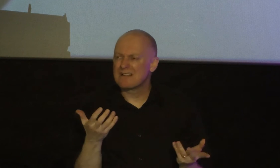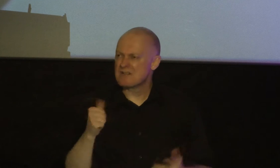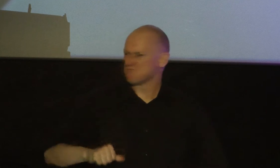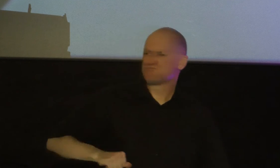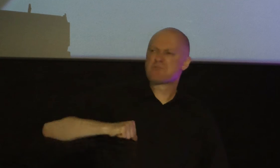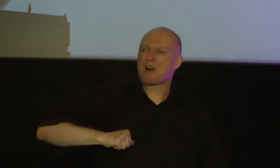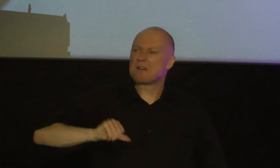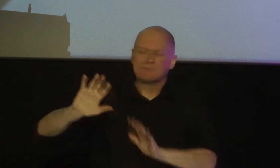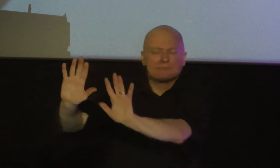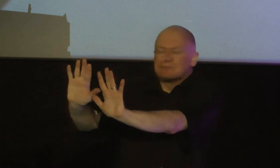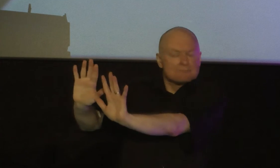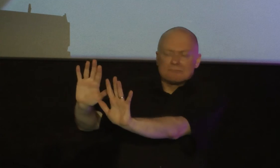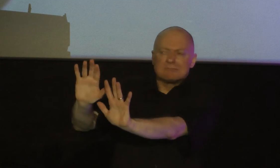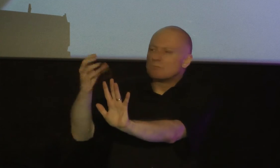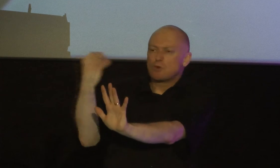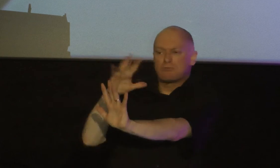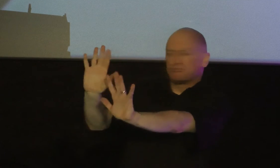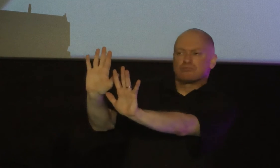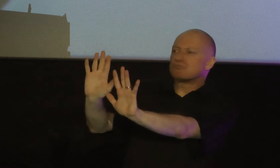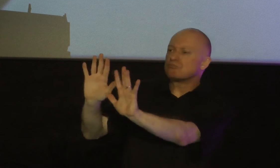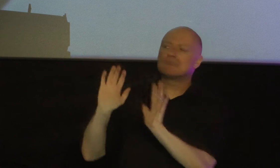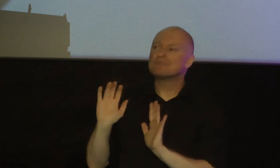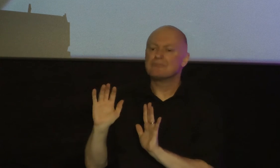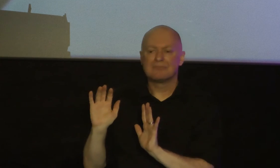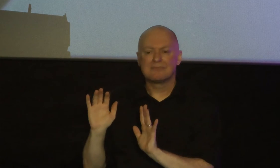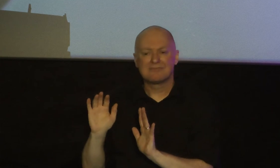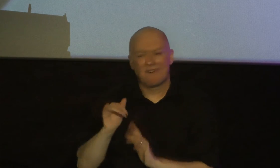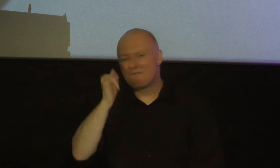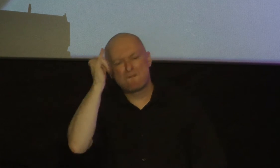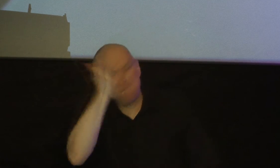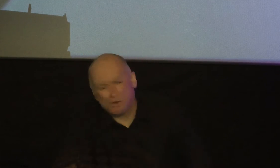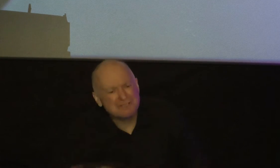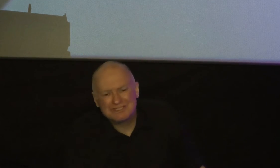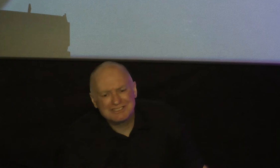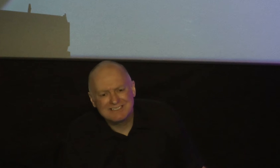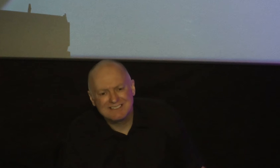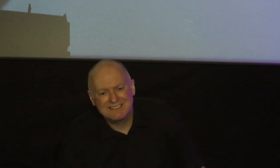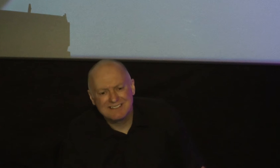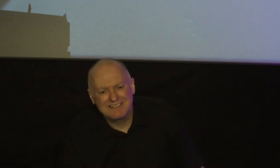to listen is the scripture says foolish foolish